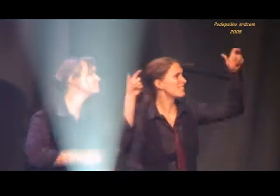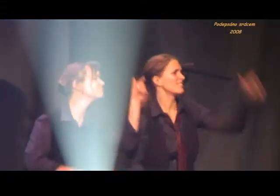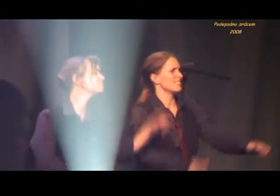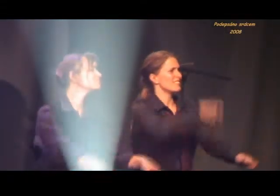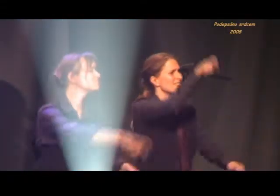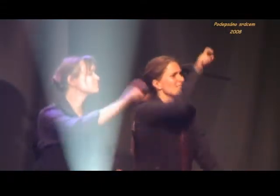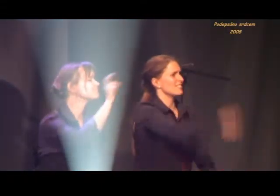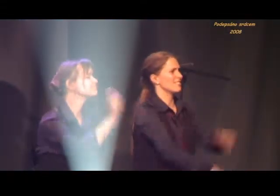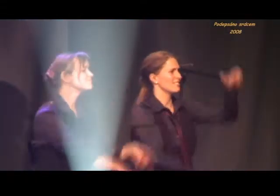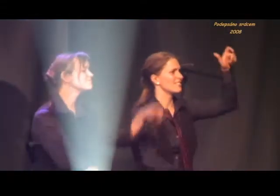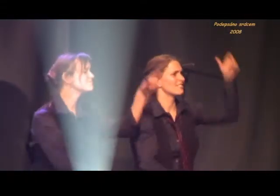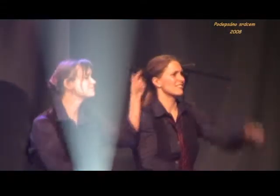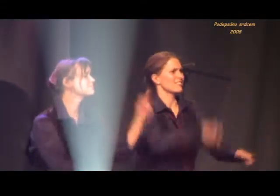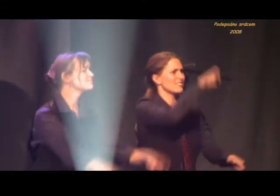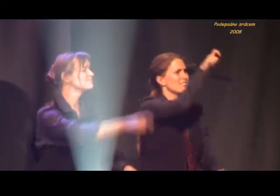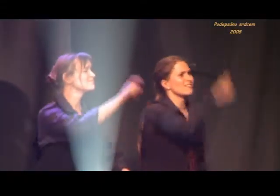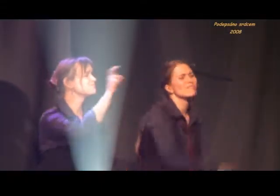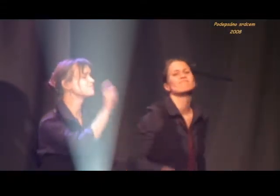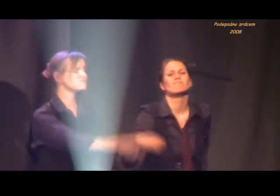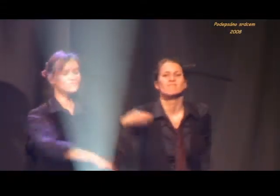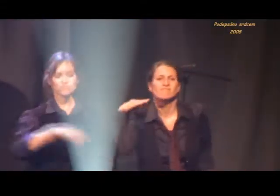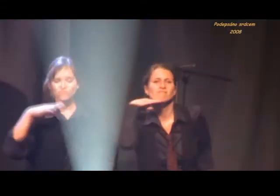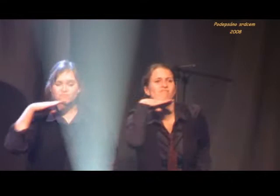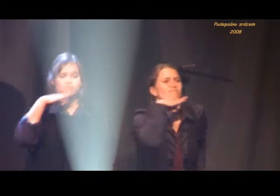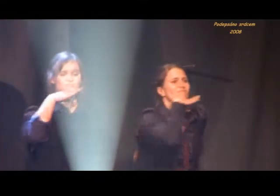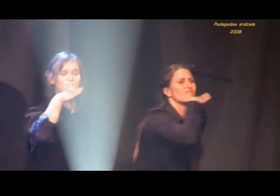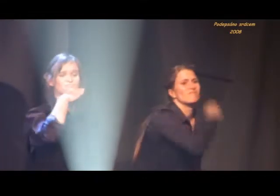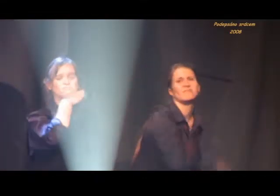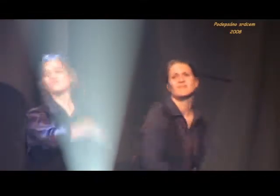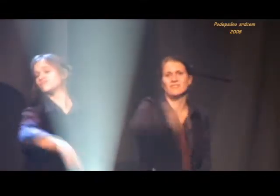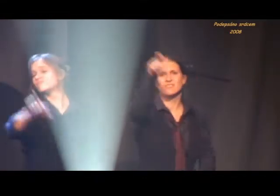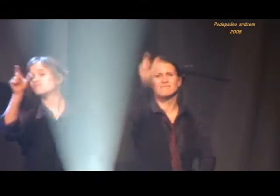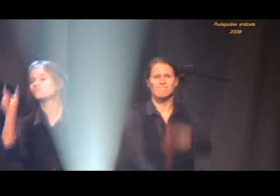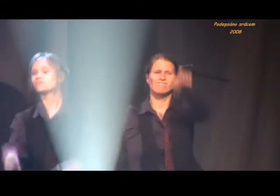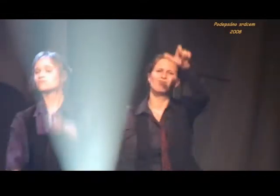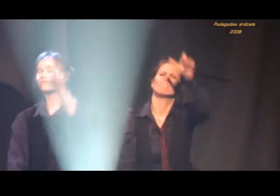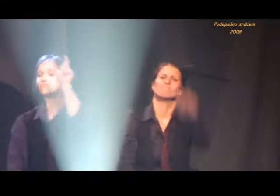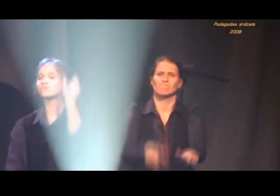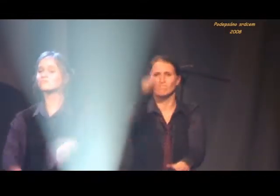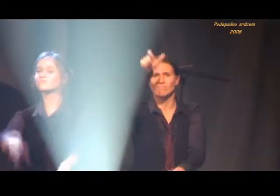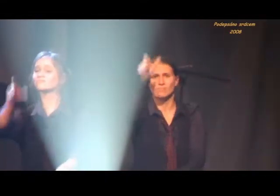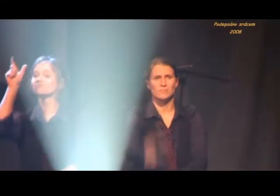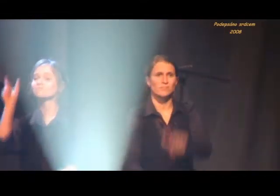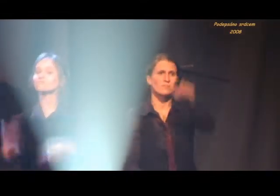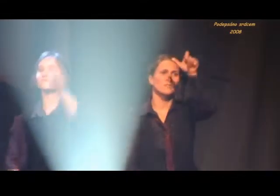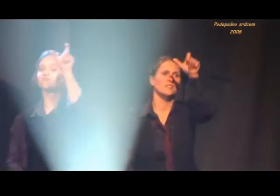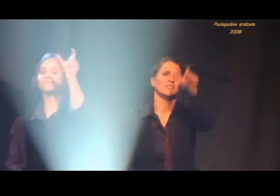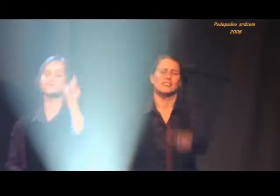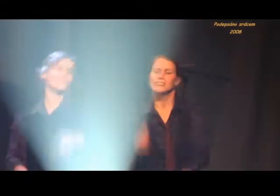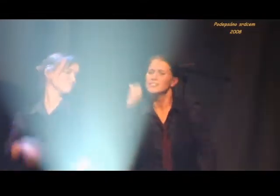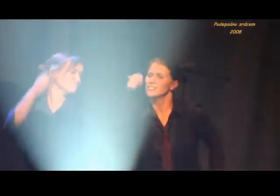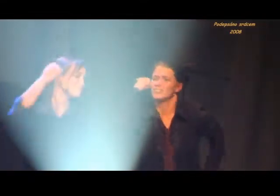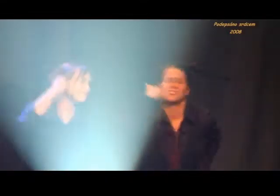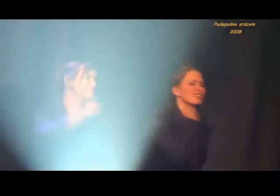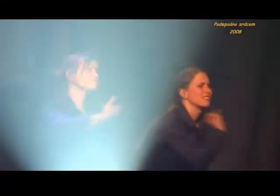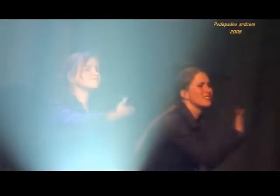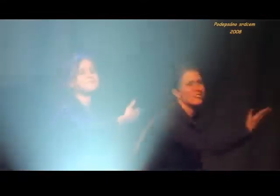To say things, he truly feels, and